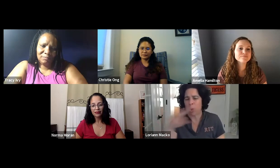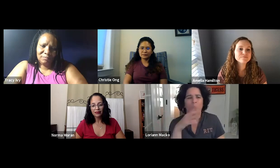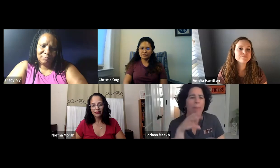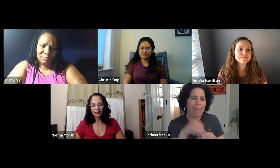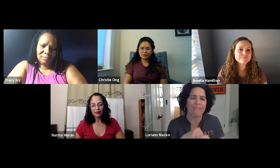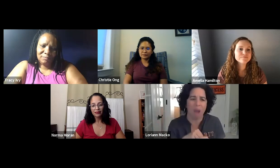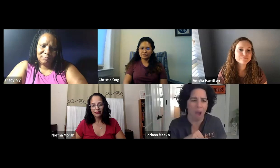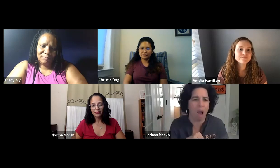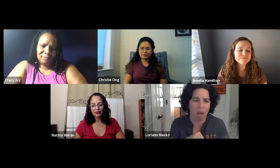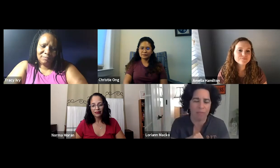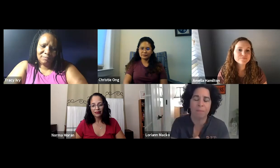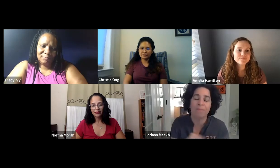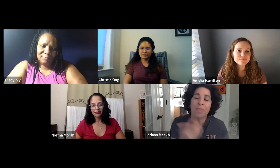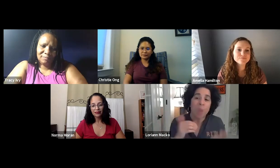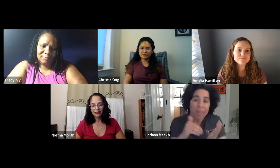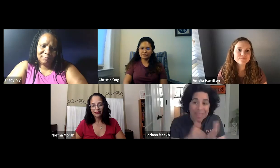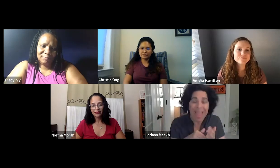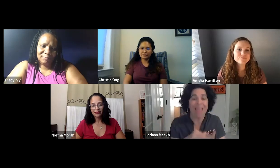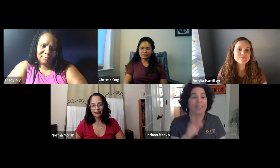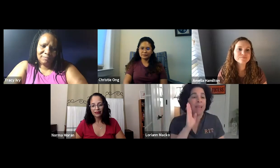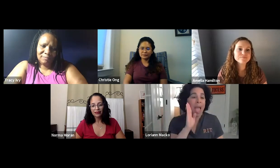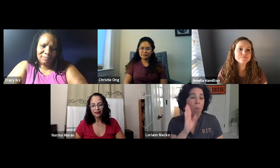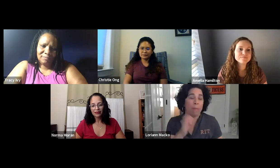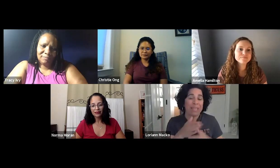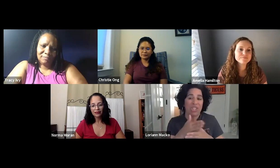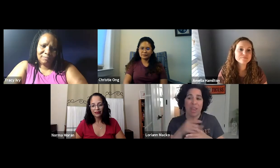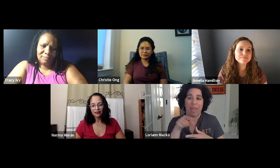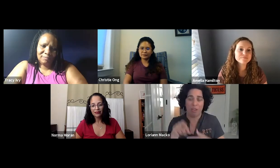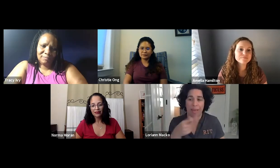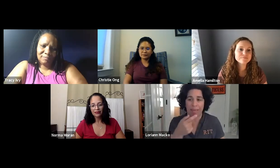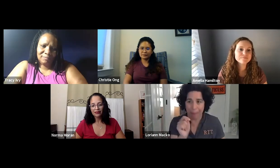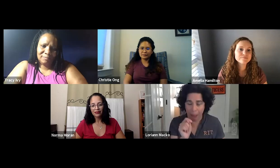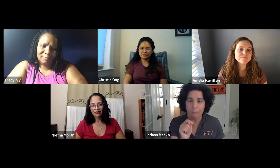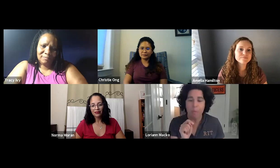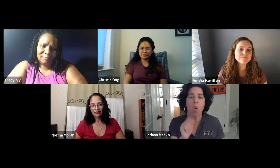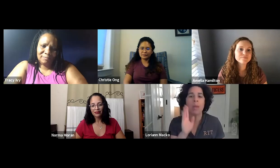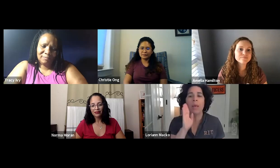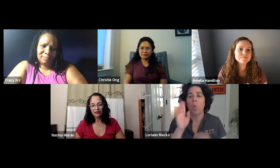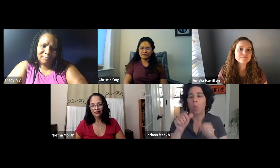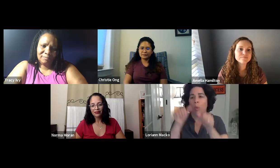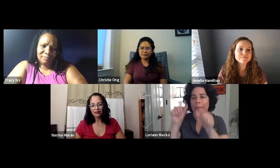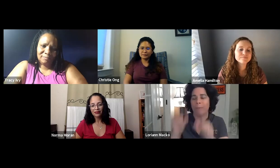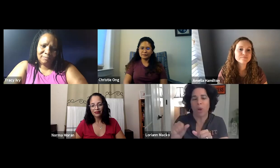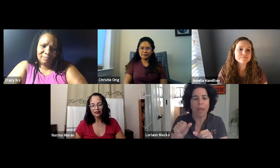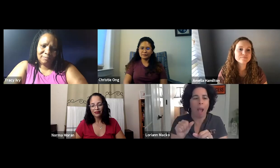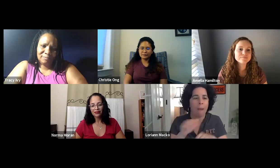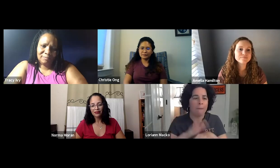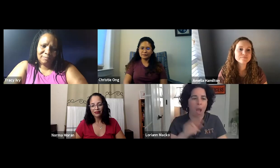in today's society. So come out and be involved. Again, I will be sharing this PowerPoint with all of